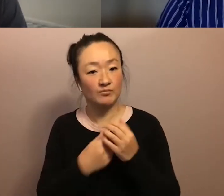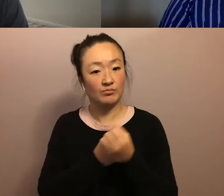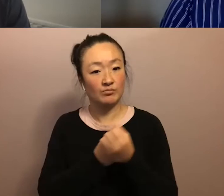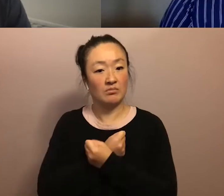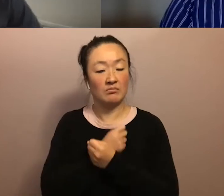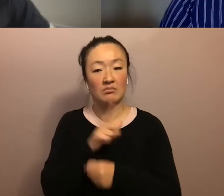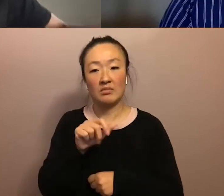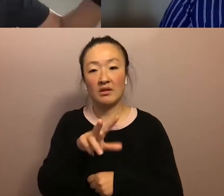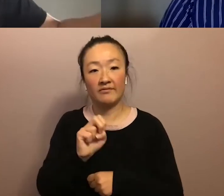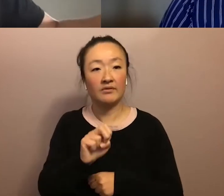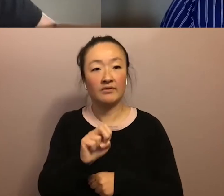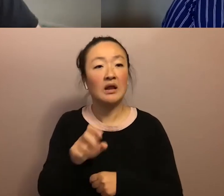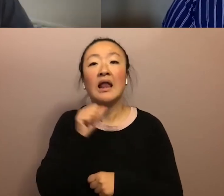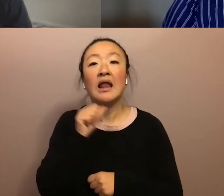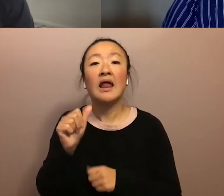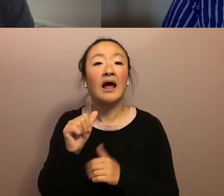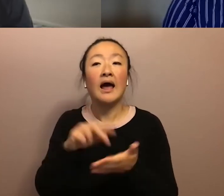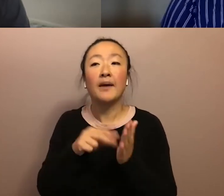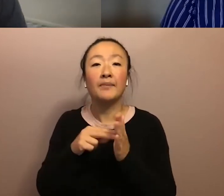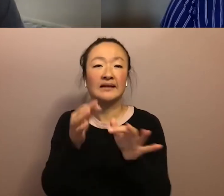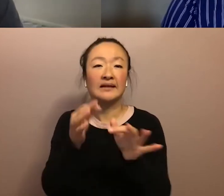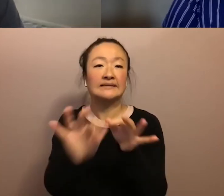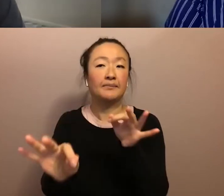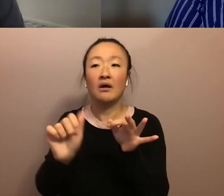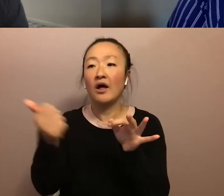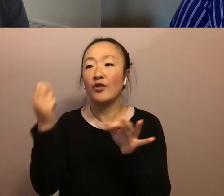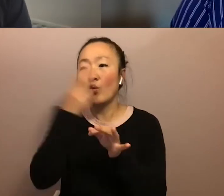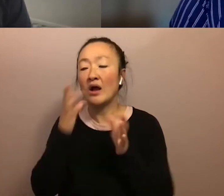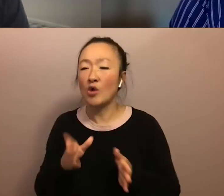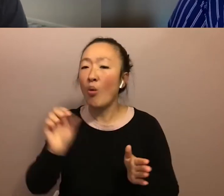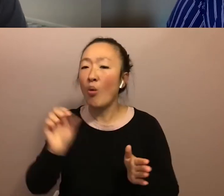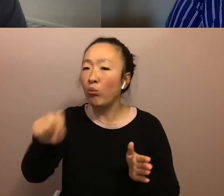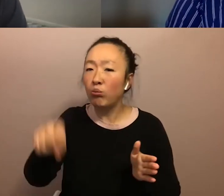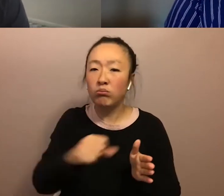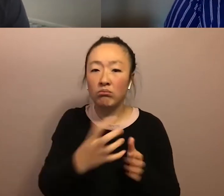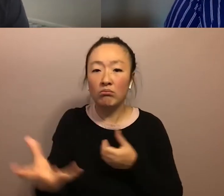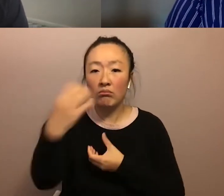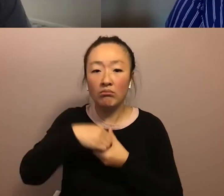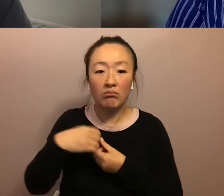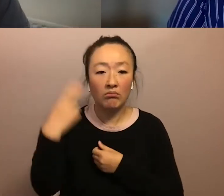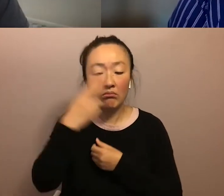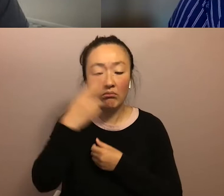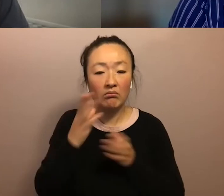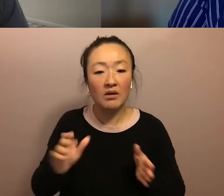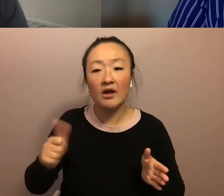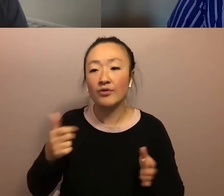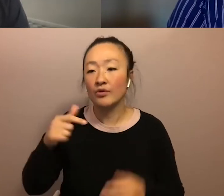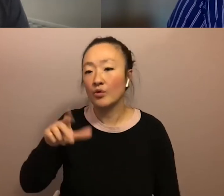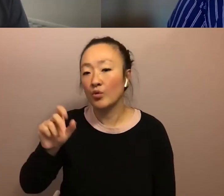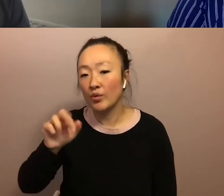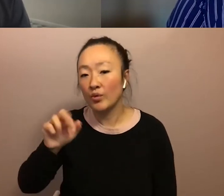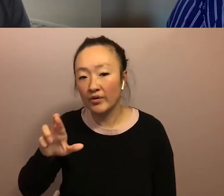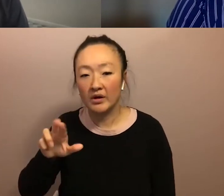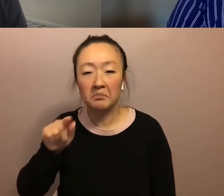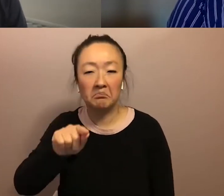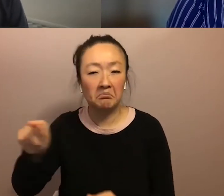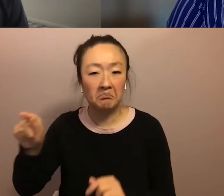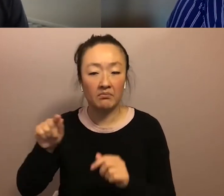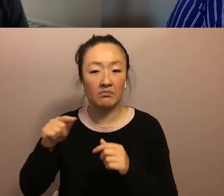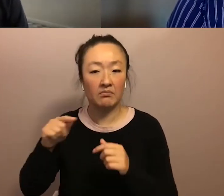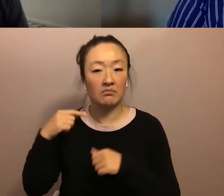just mean other Hawaiians, and of course I include other Hawaiians, but I mean, you know, other queer, wahine, mahu, trans